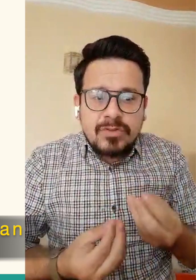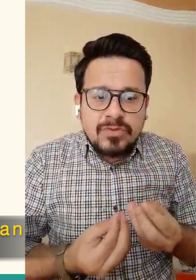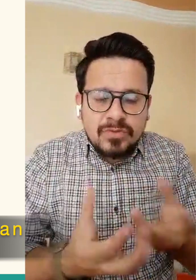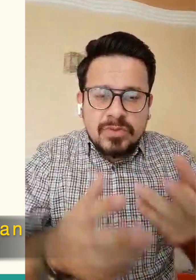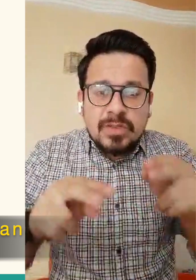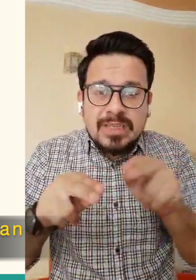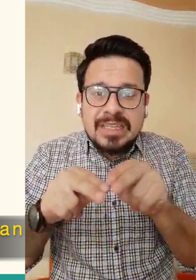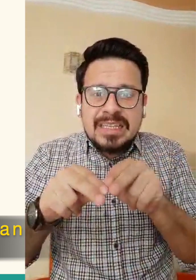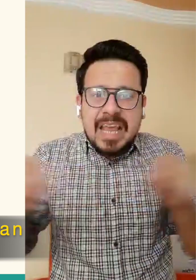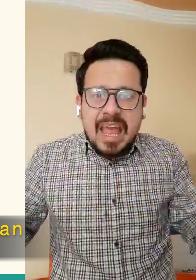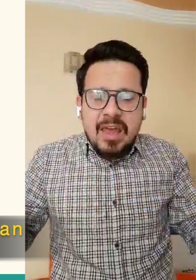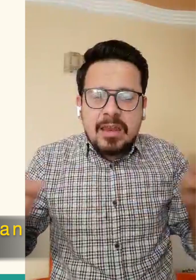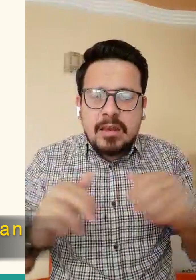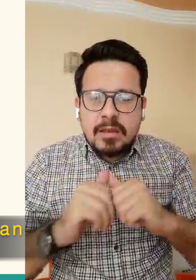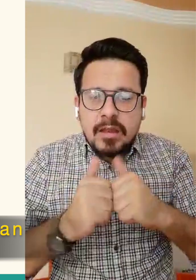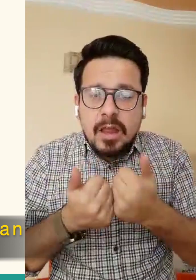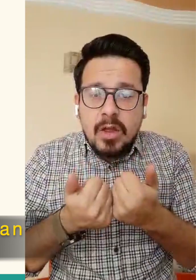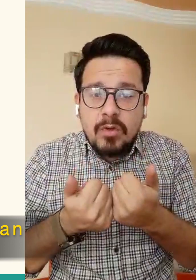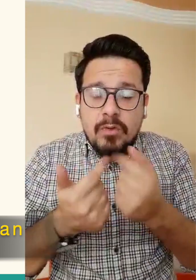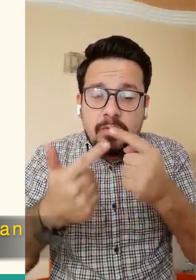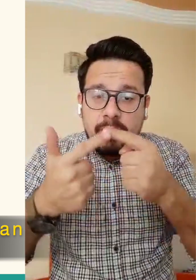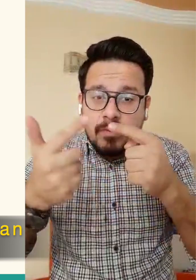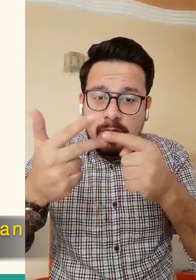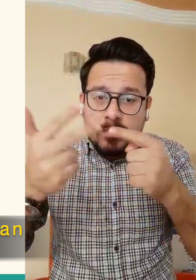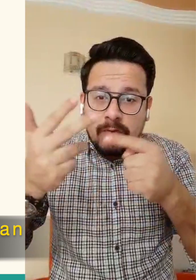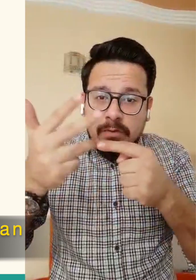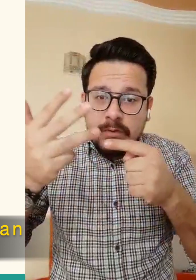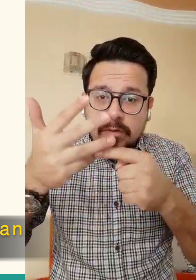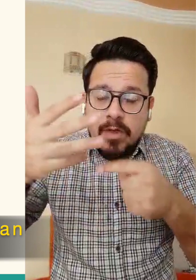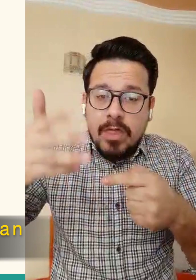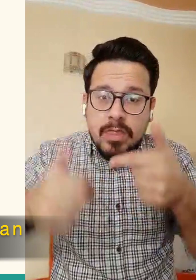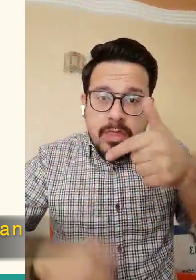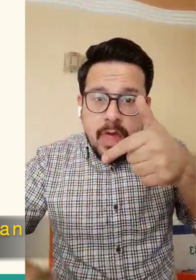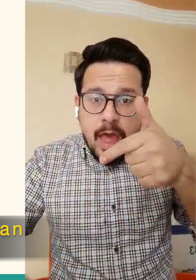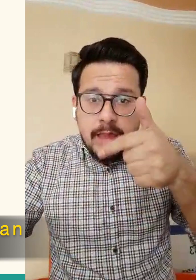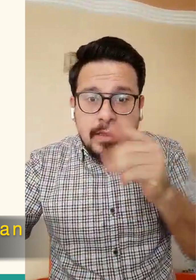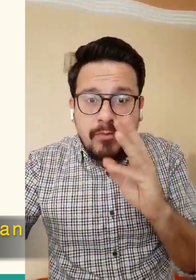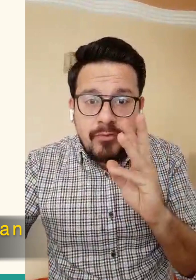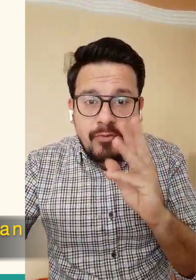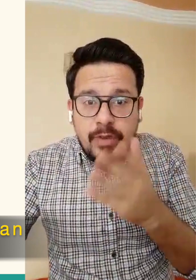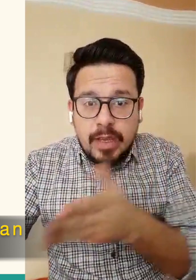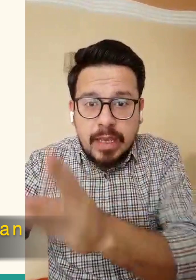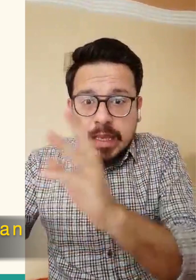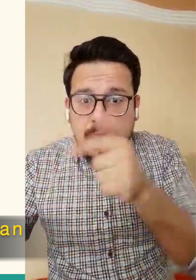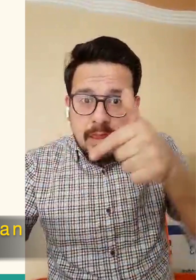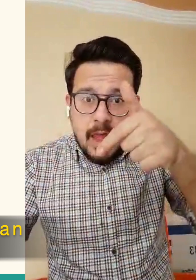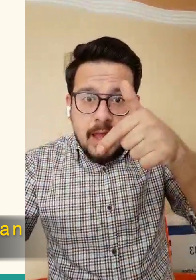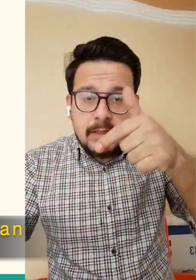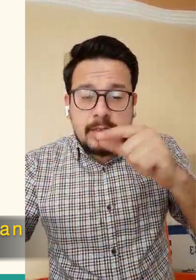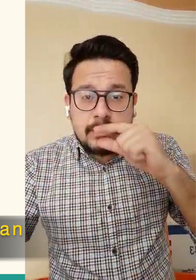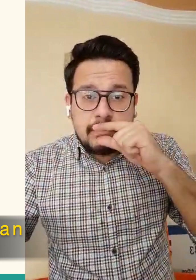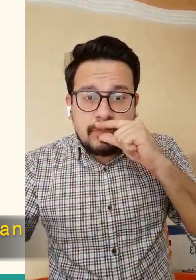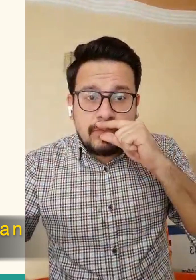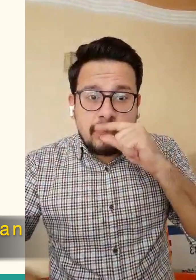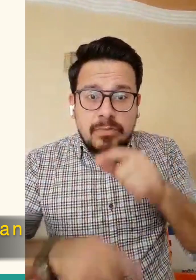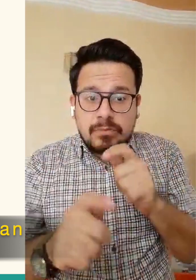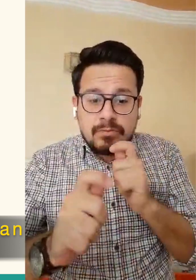The companions of the Prophet used to prepare for Ramadan six months in advance.